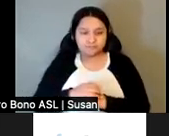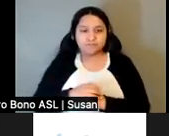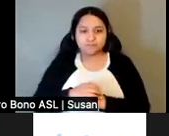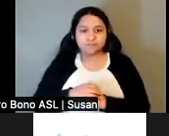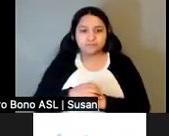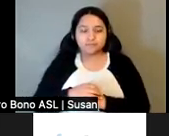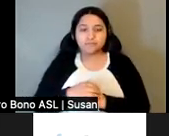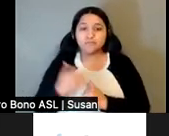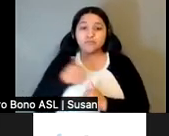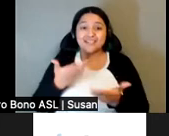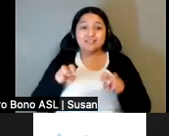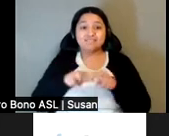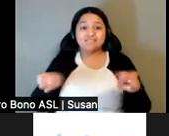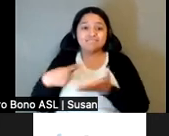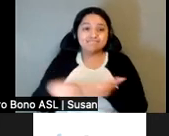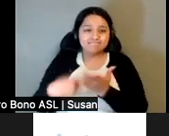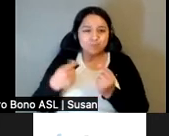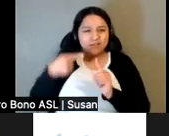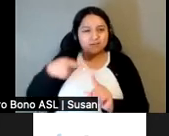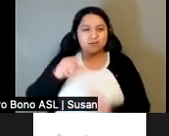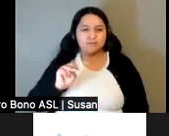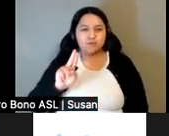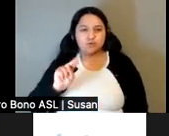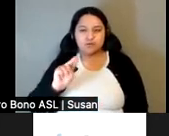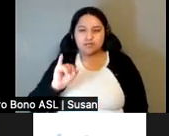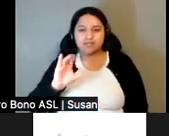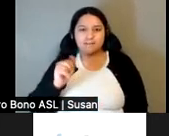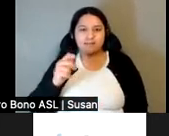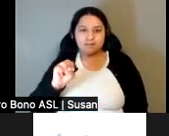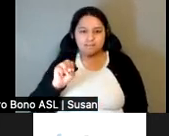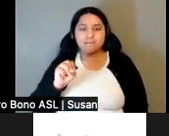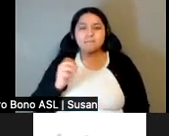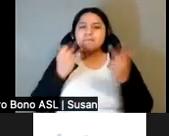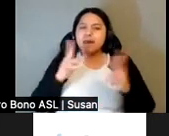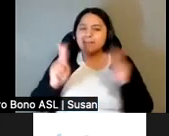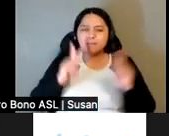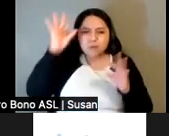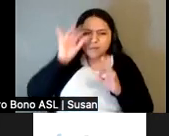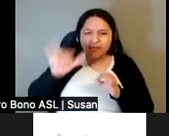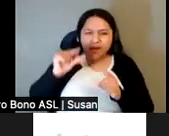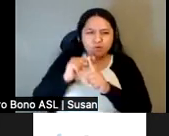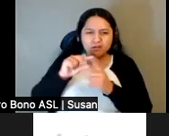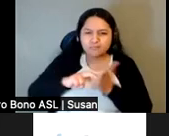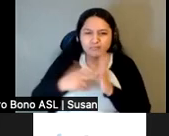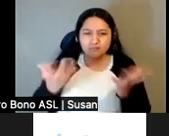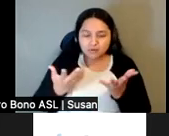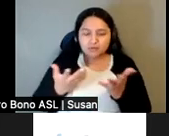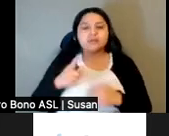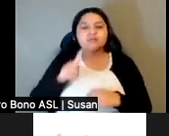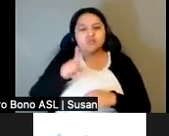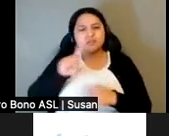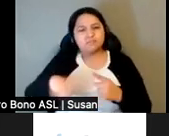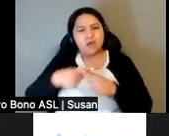on a panel about municipalism, but it's something that many people don't know much about. It is a global social movement